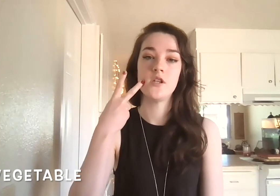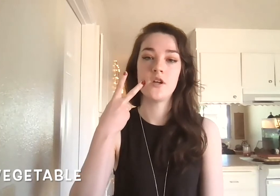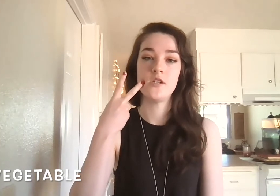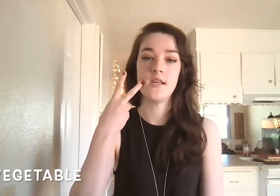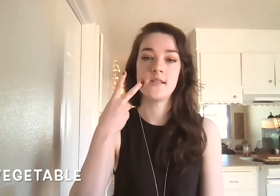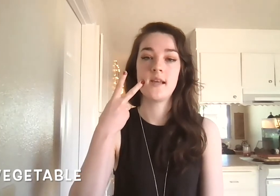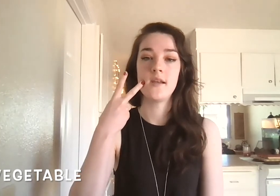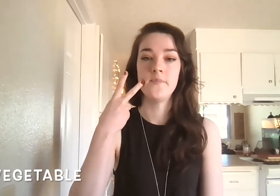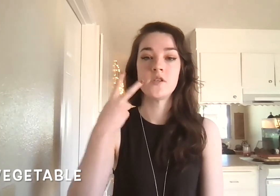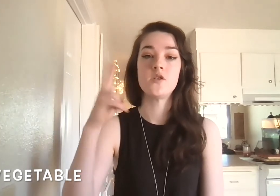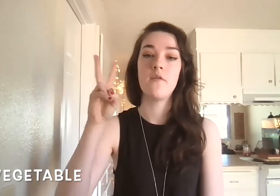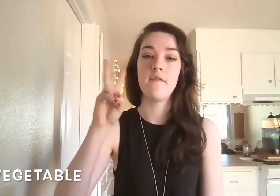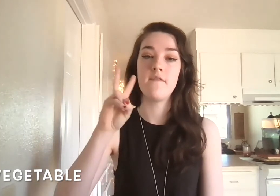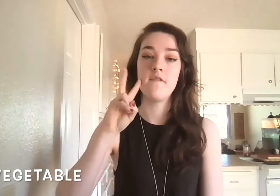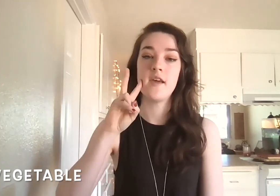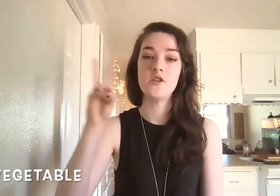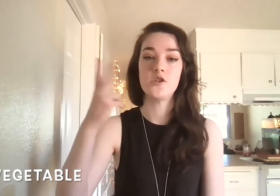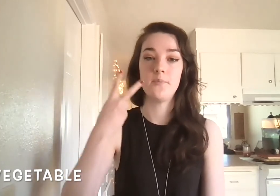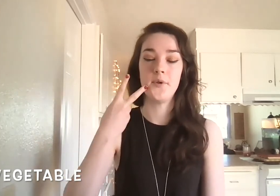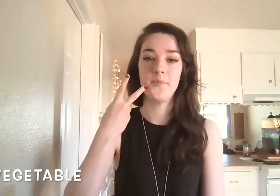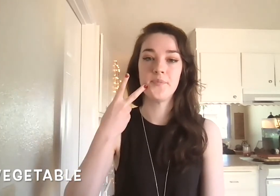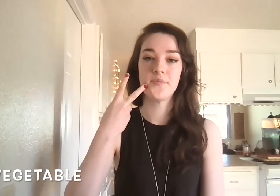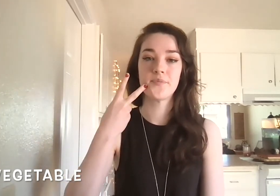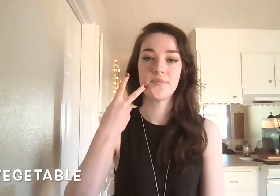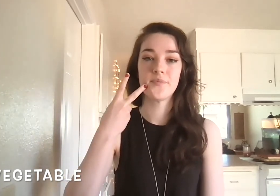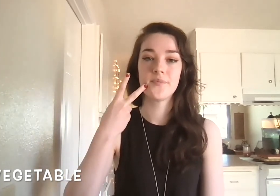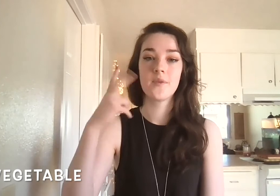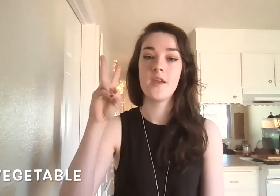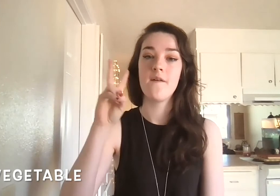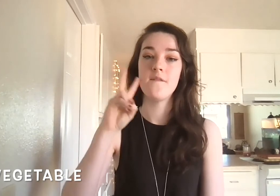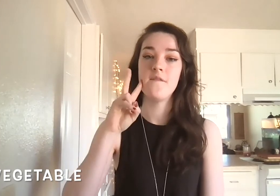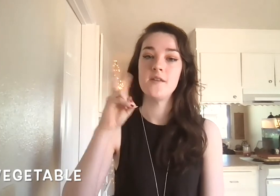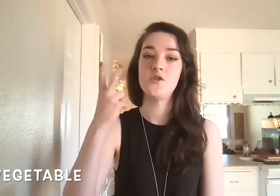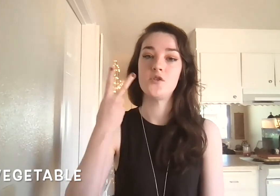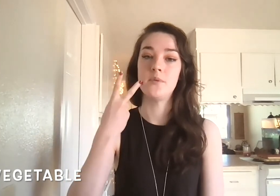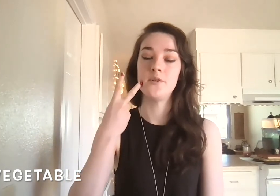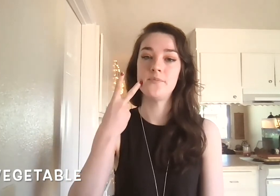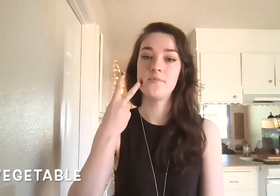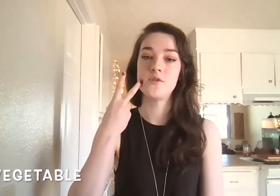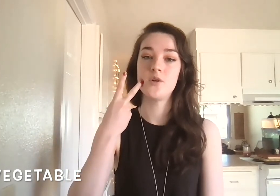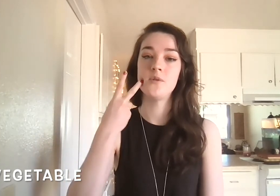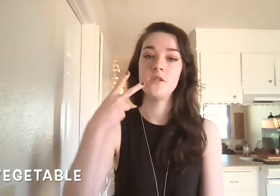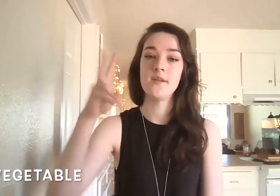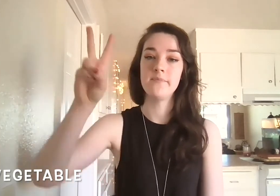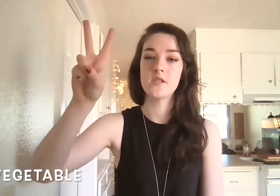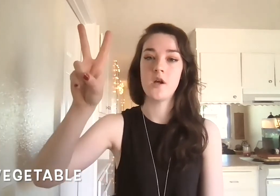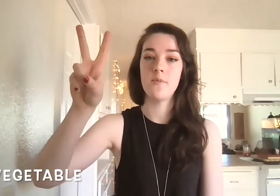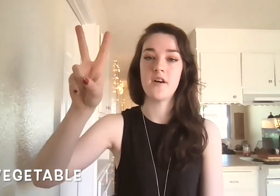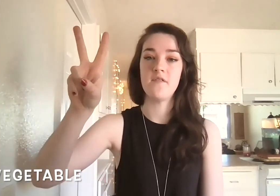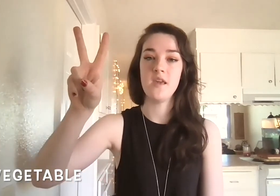our cheek instead. So vegetable, vegetable. So all we're doing, starting with our V,